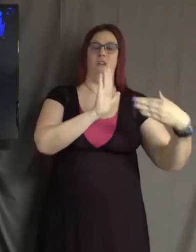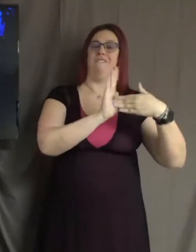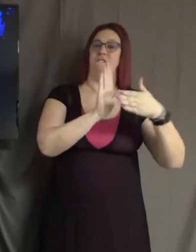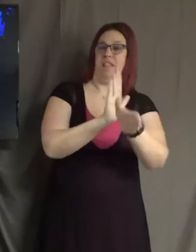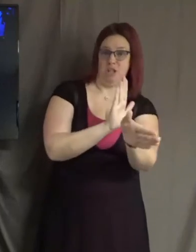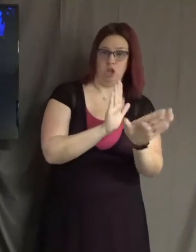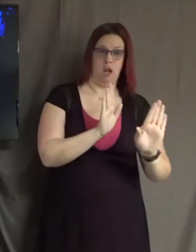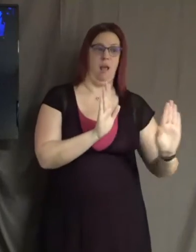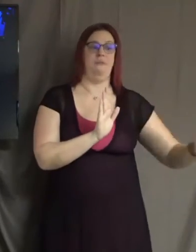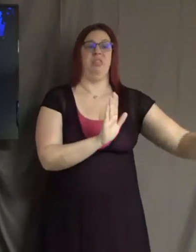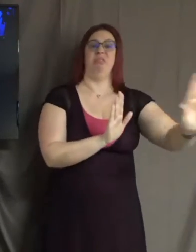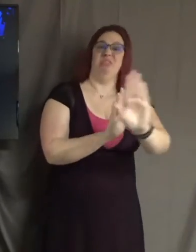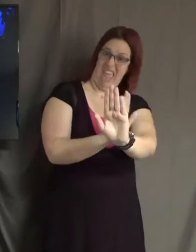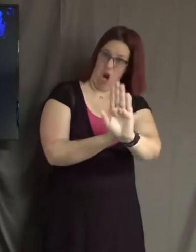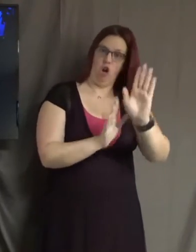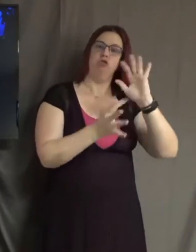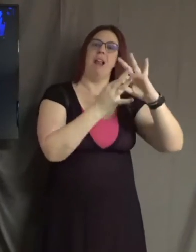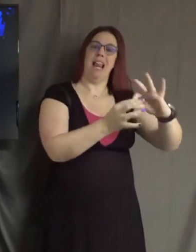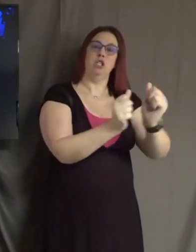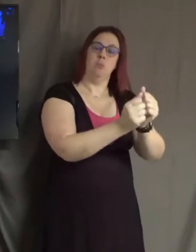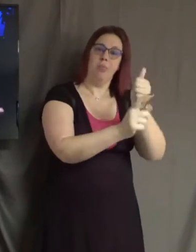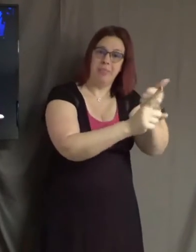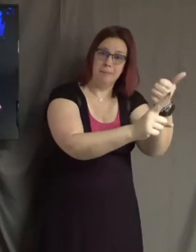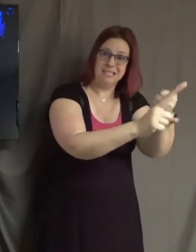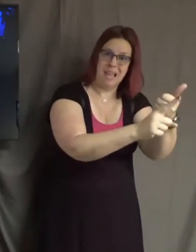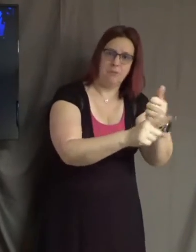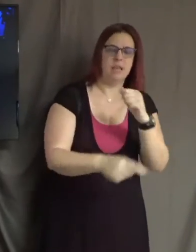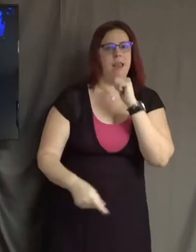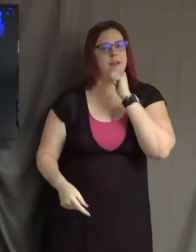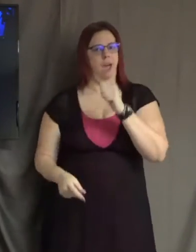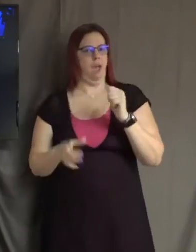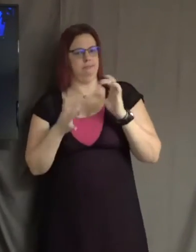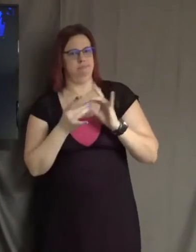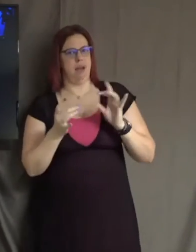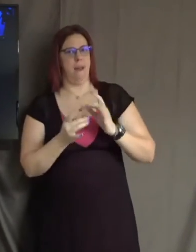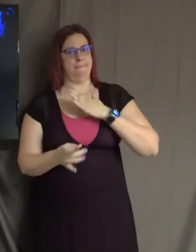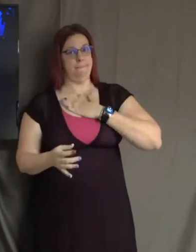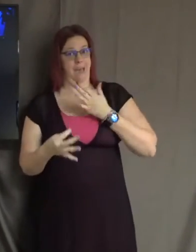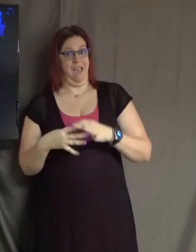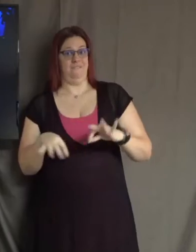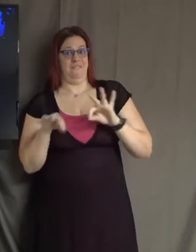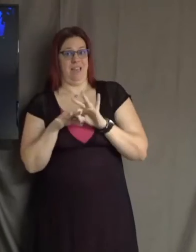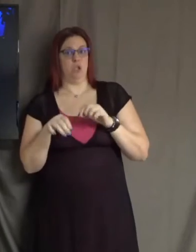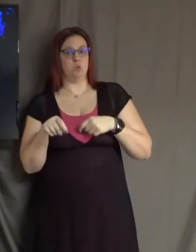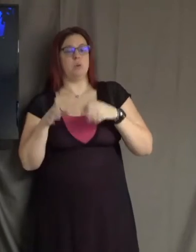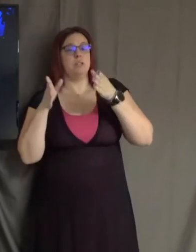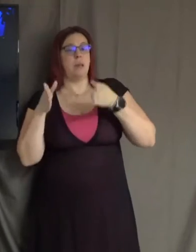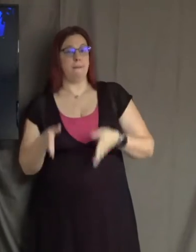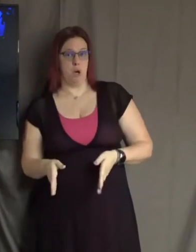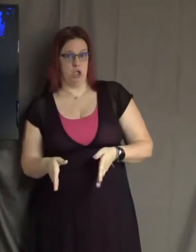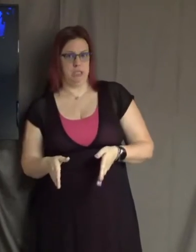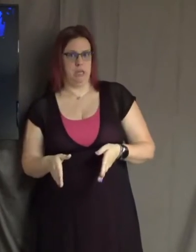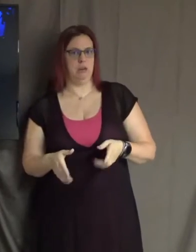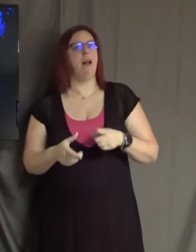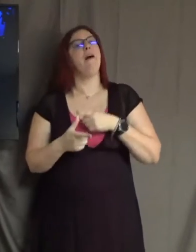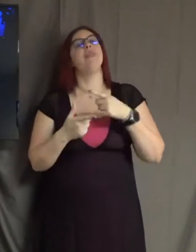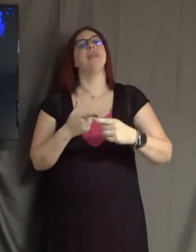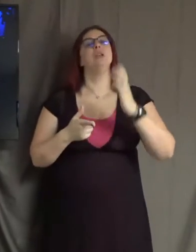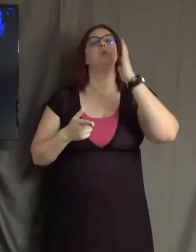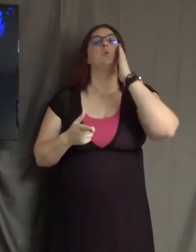rather than a statement about your value as a person, then you will, over a period of time, cease to react at all.